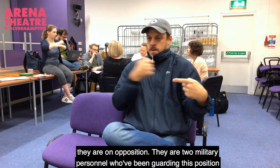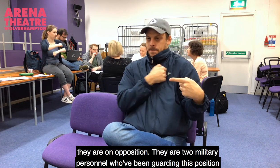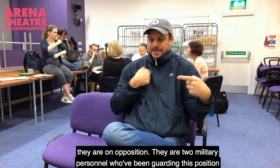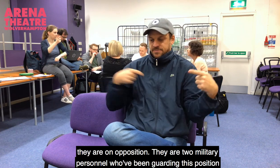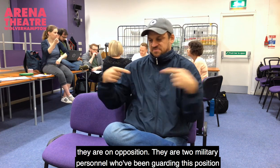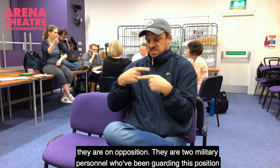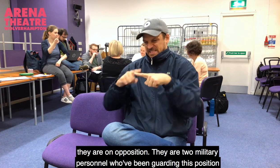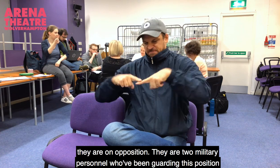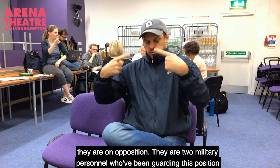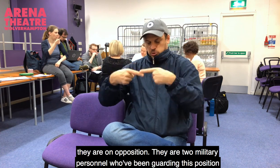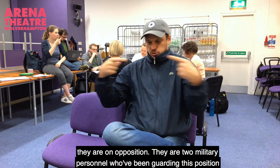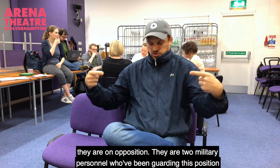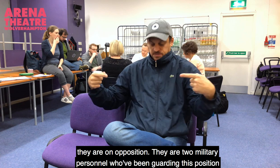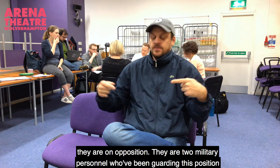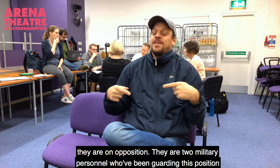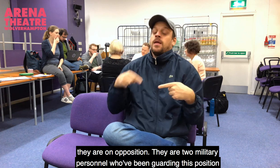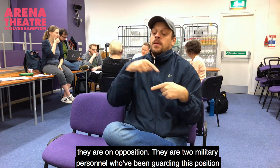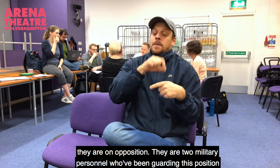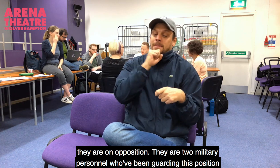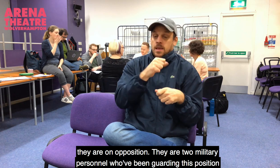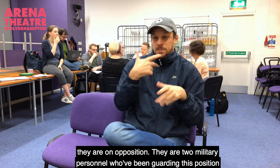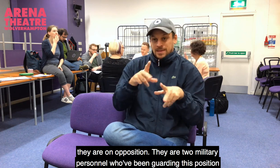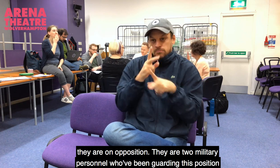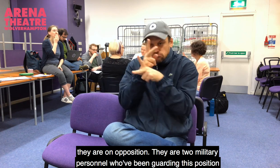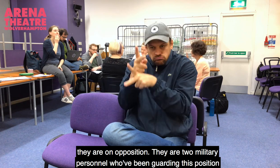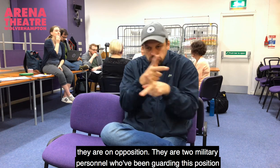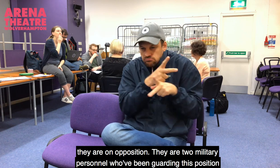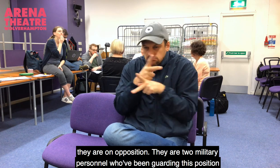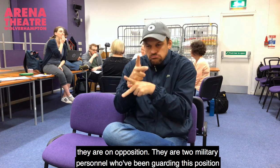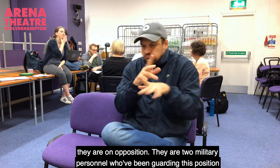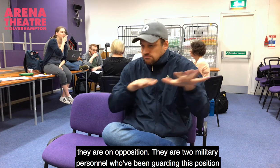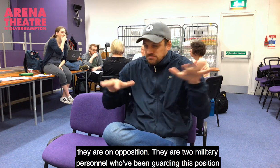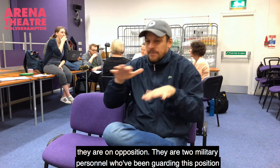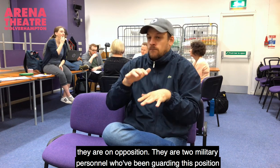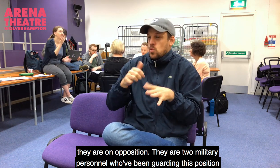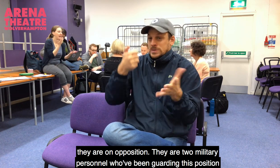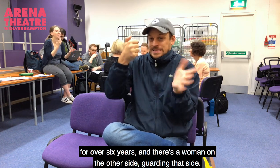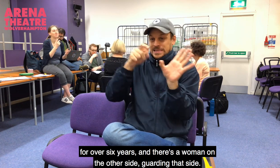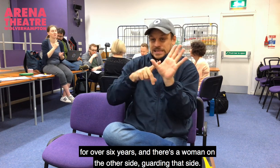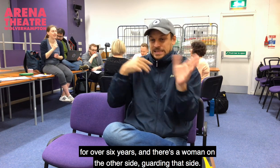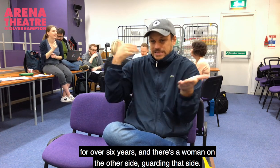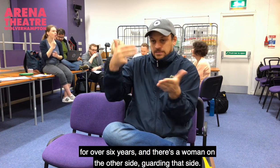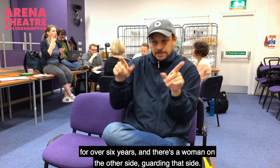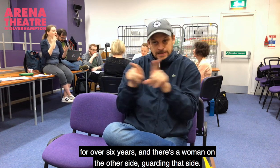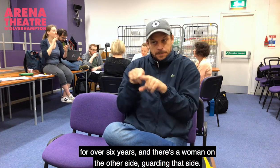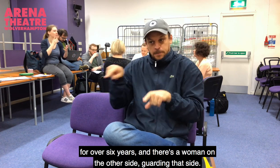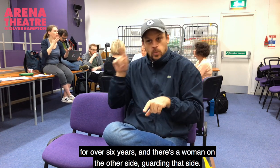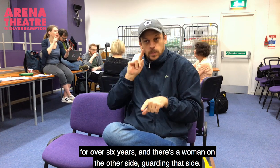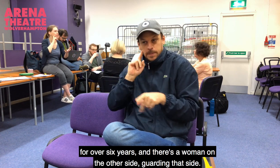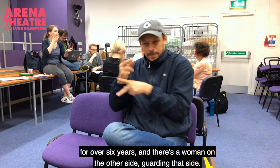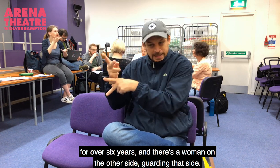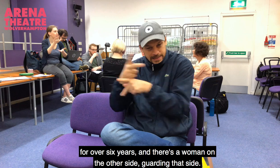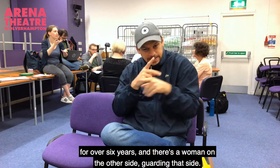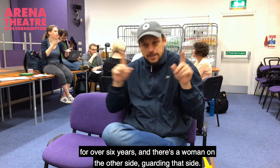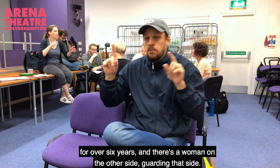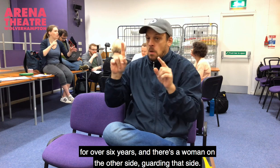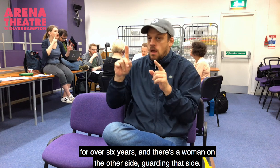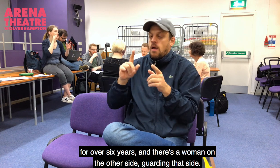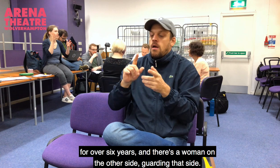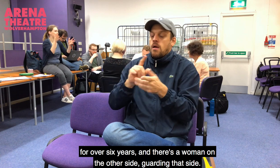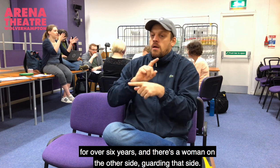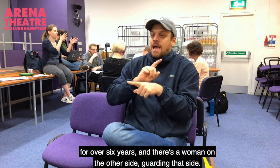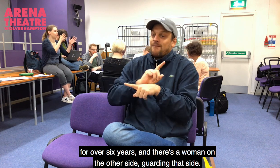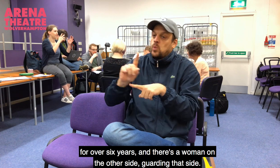border there on opposition so two military personnel they've been guarding this position for over six years so